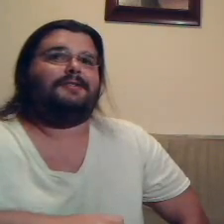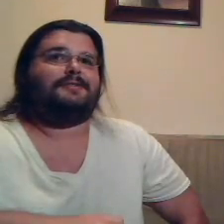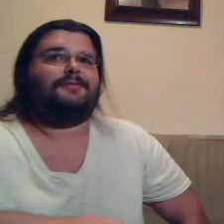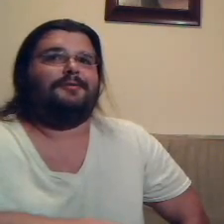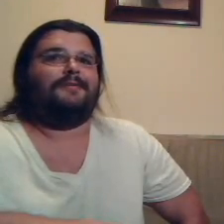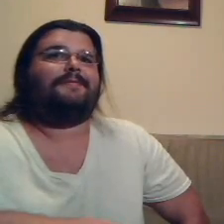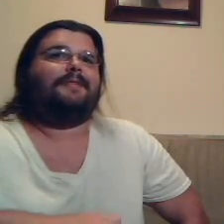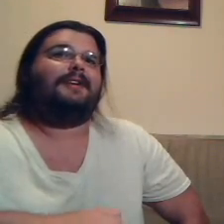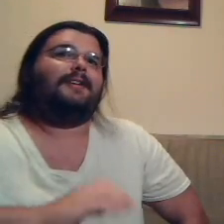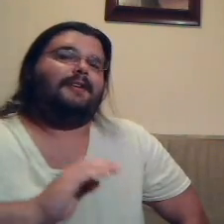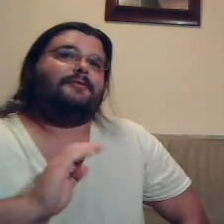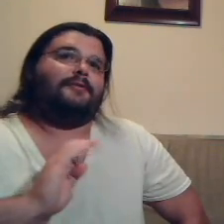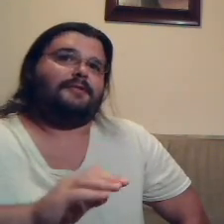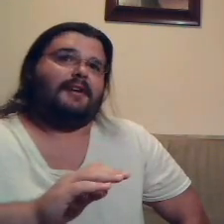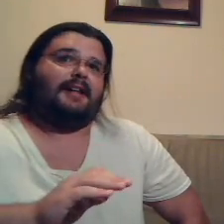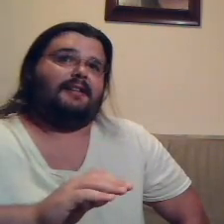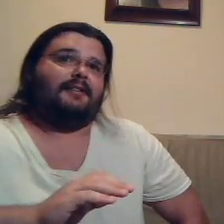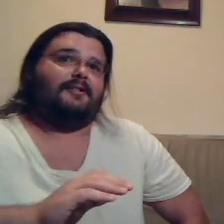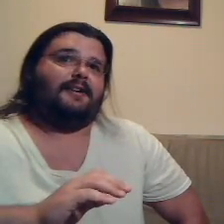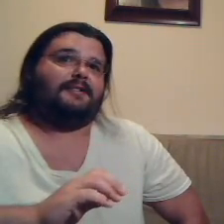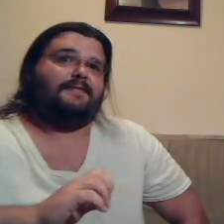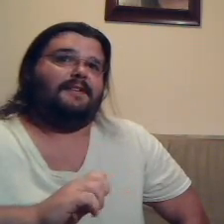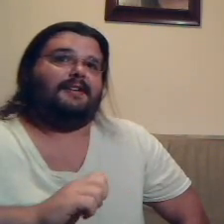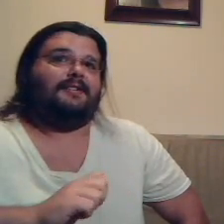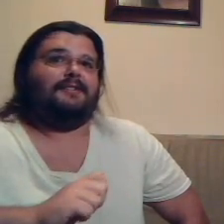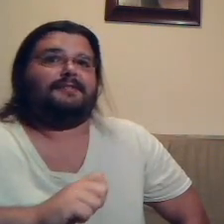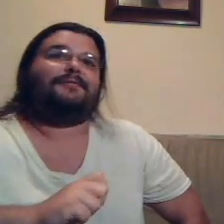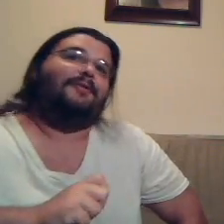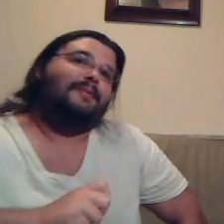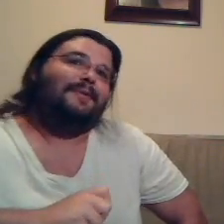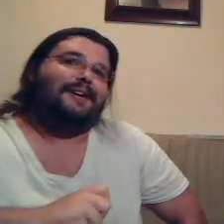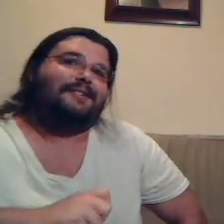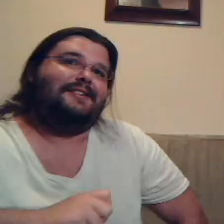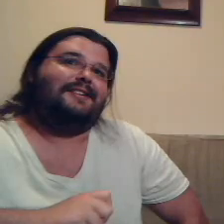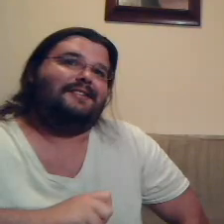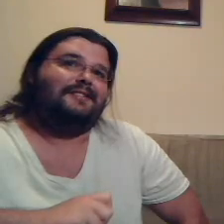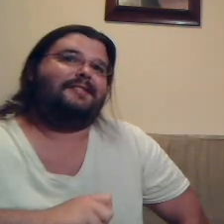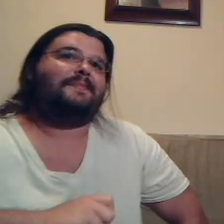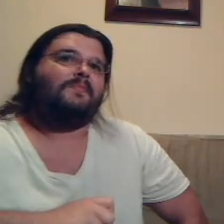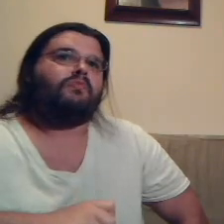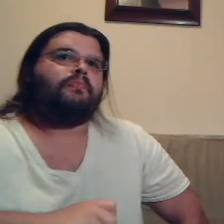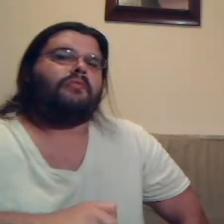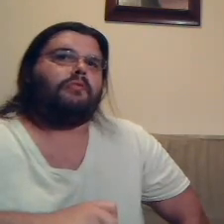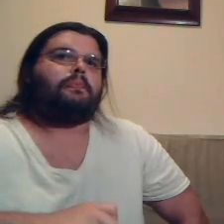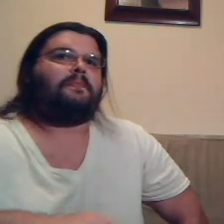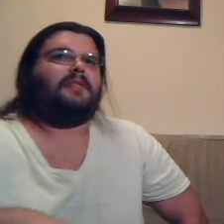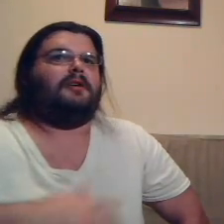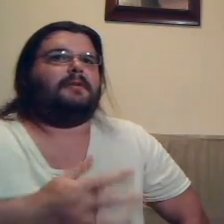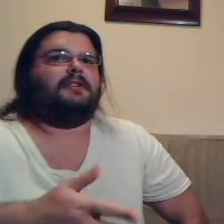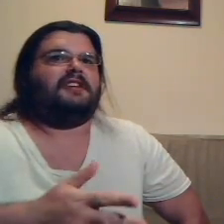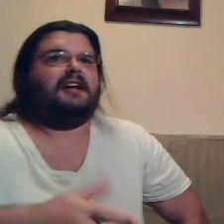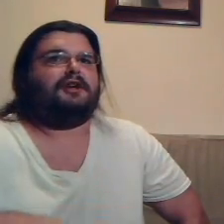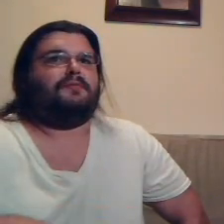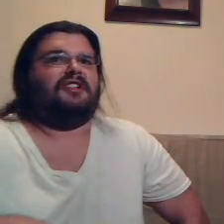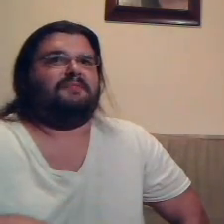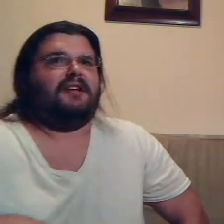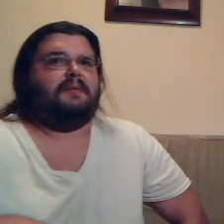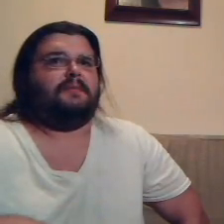just threw a silent little hissy bit. You know, he's throwing punches. You know, and I couldn't really blame him